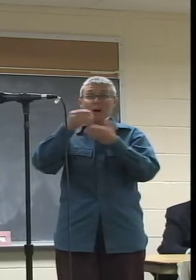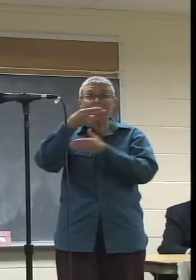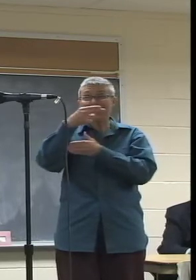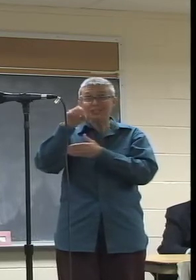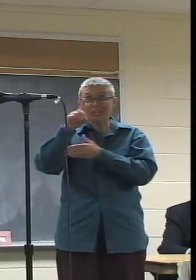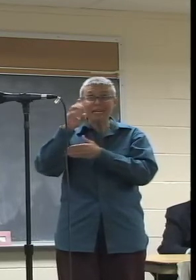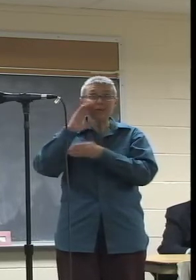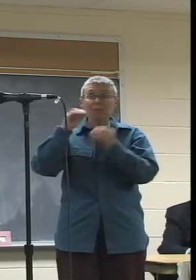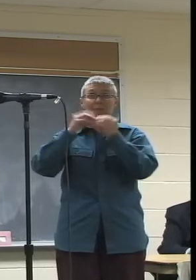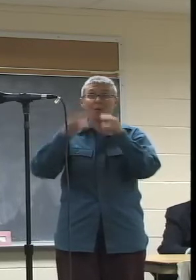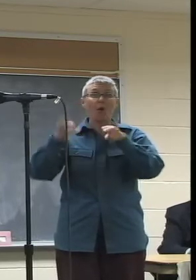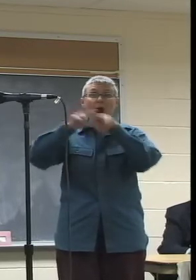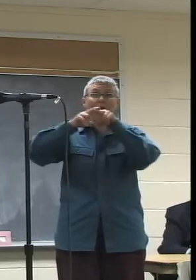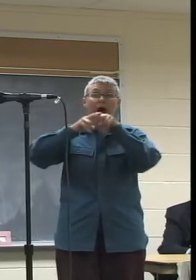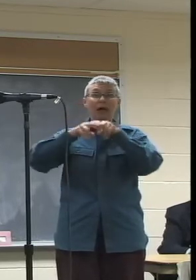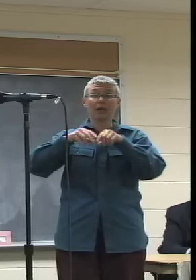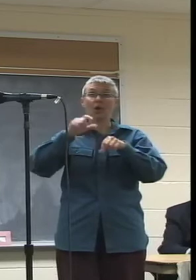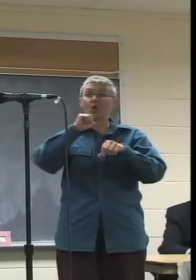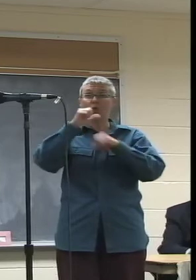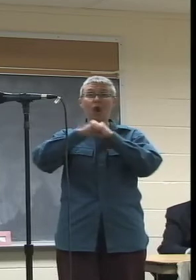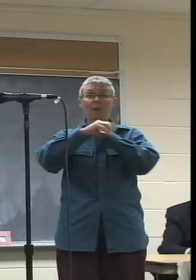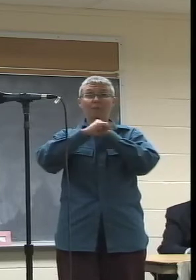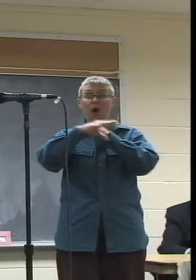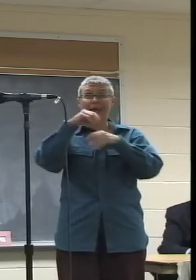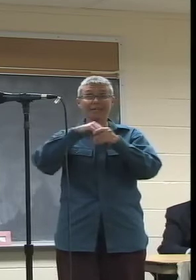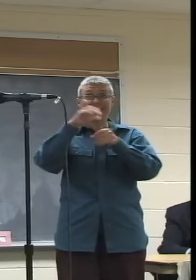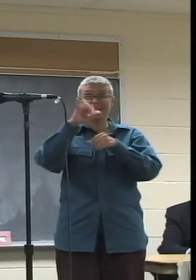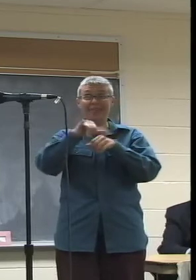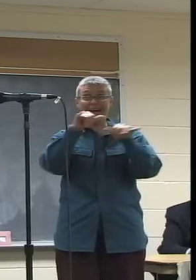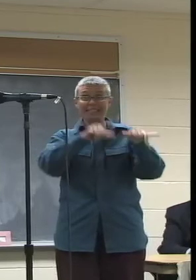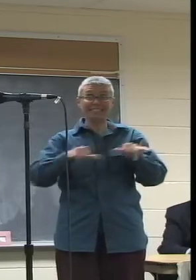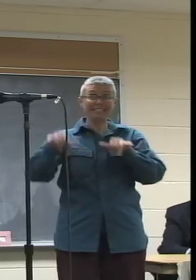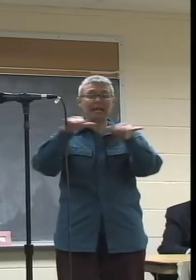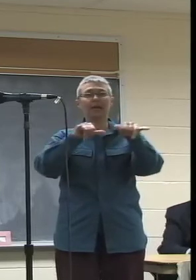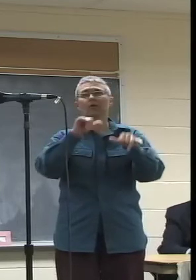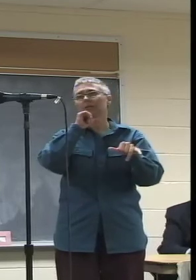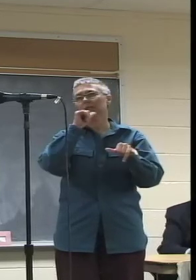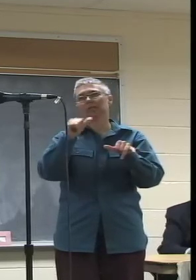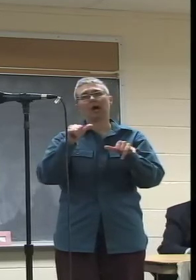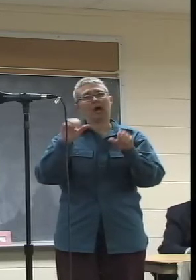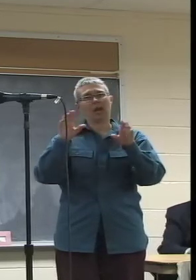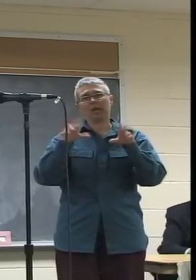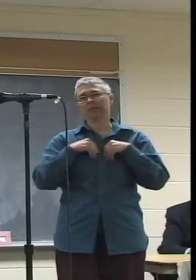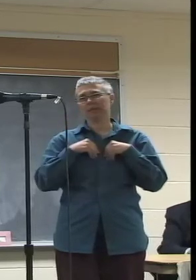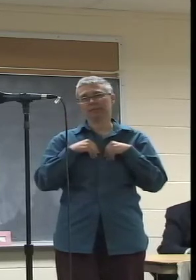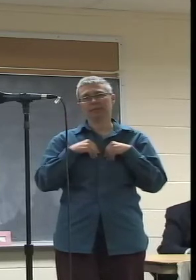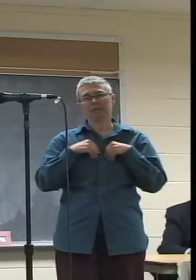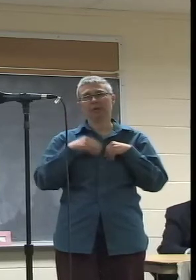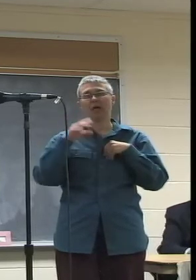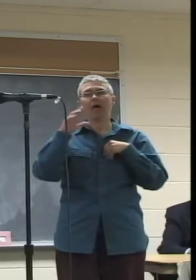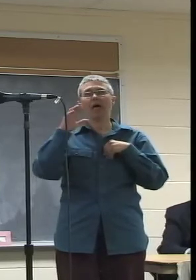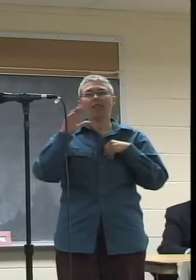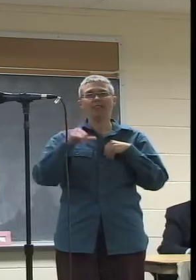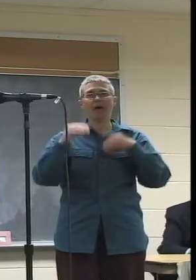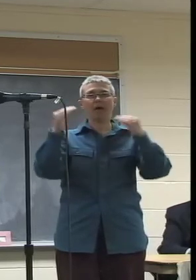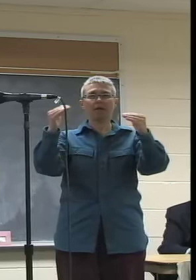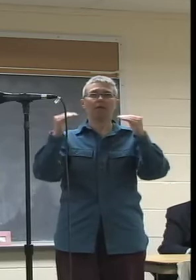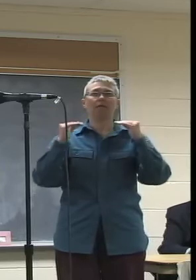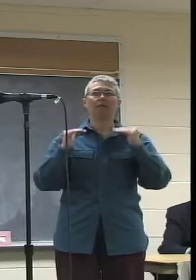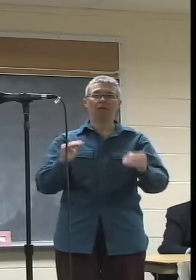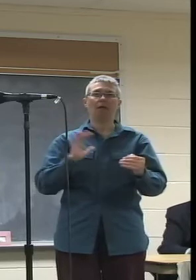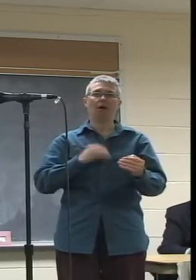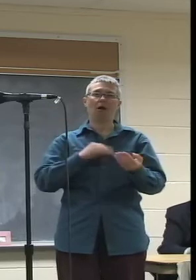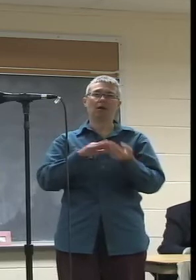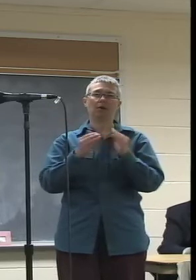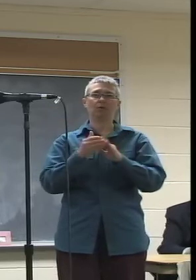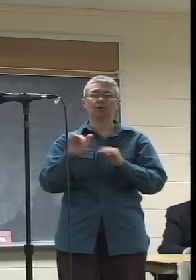broadcast in that standard is frankly unacceptable. It's treating, in my opinion, the community like second class citizens. That's